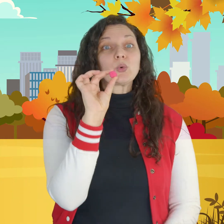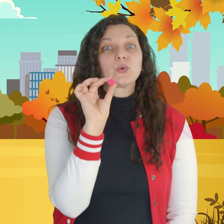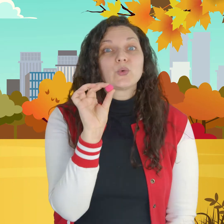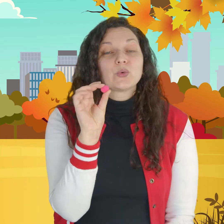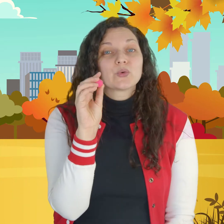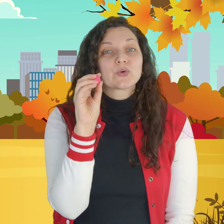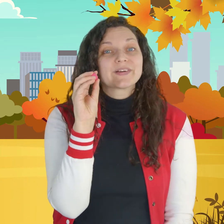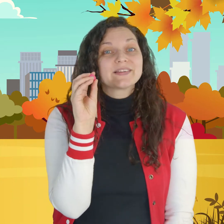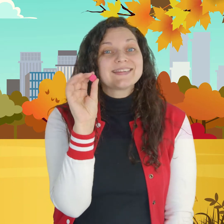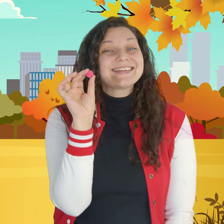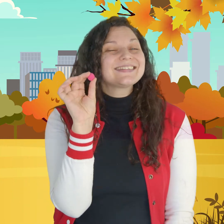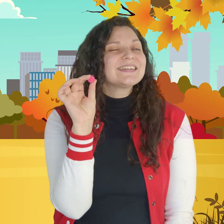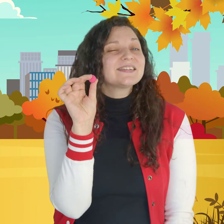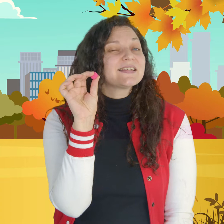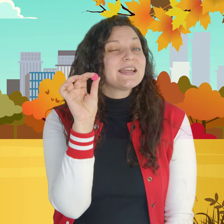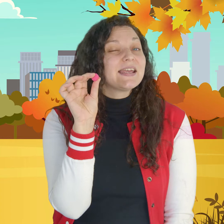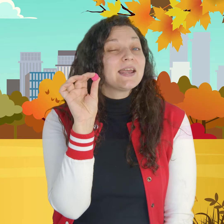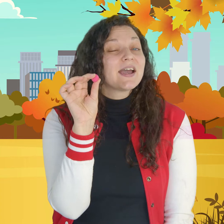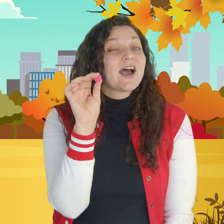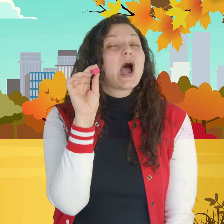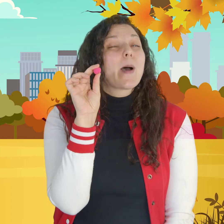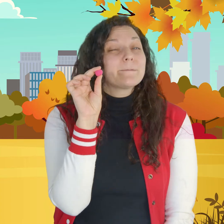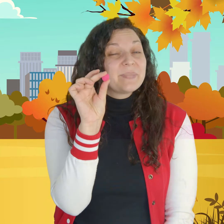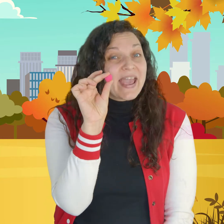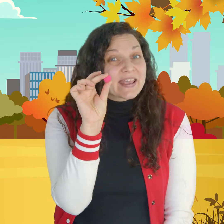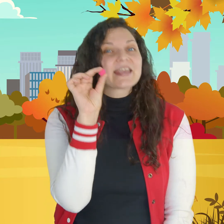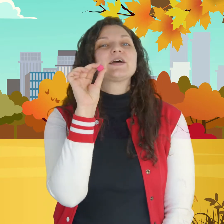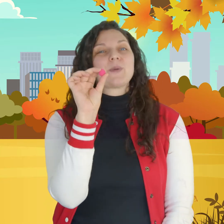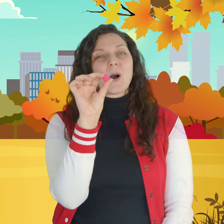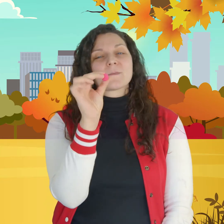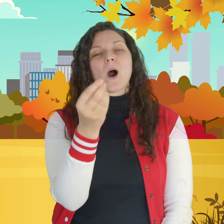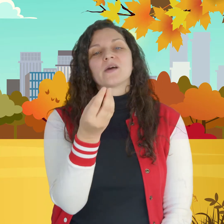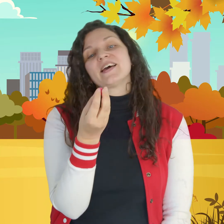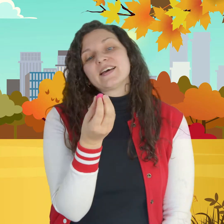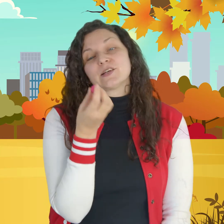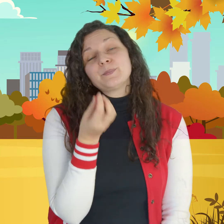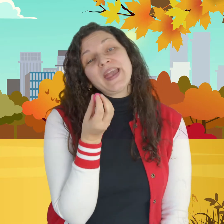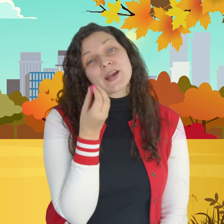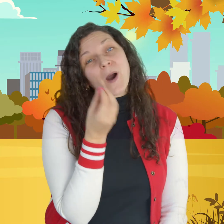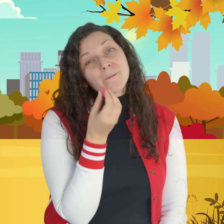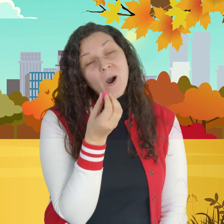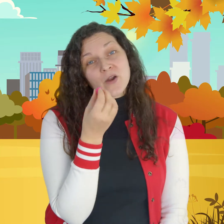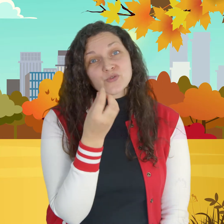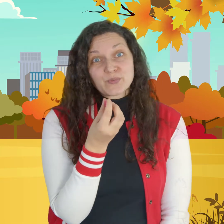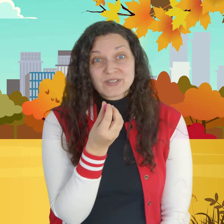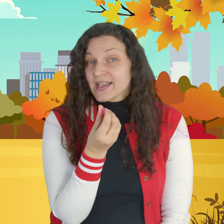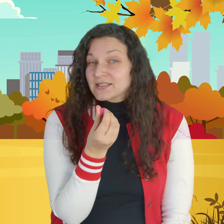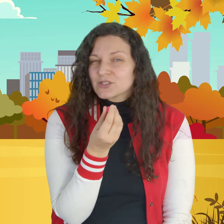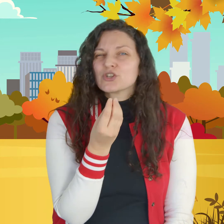this is the pink pom-pom the pink pom-pom represents do you